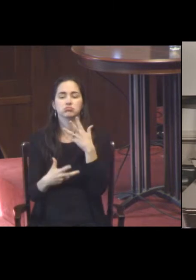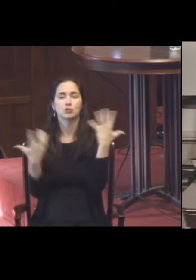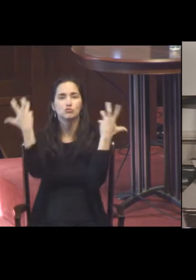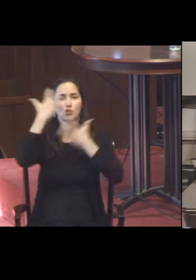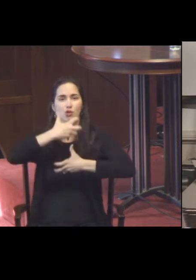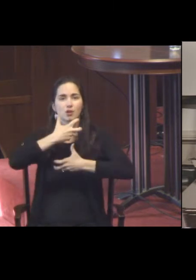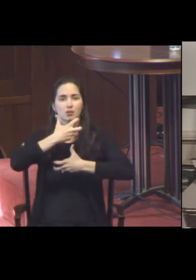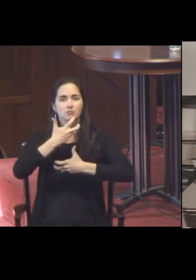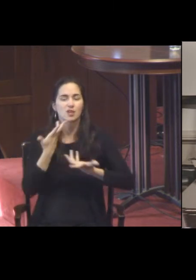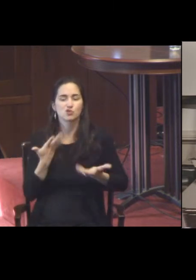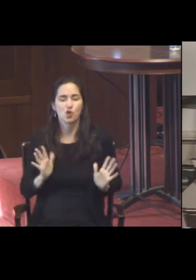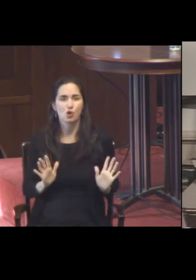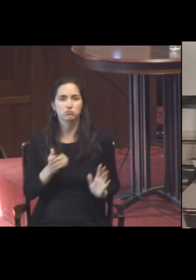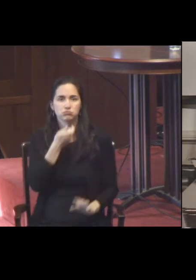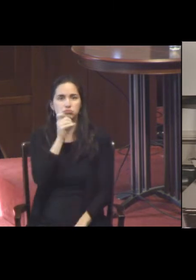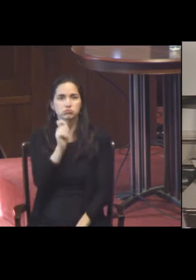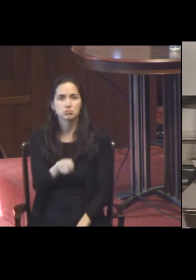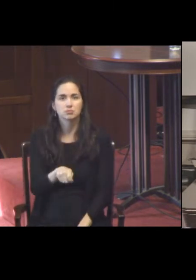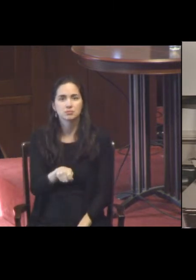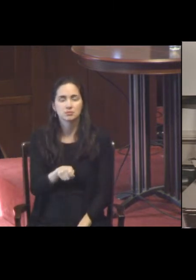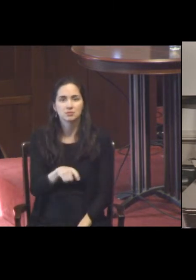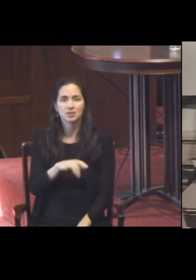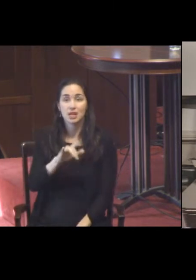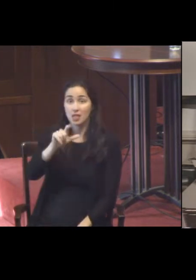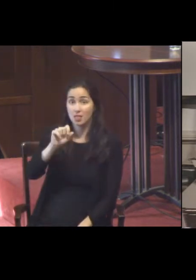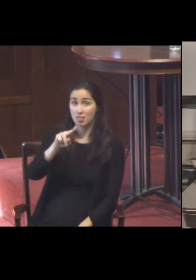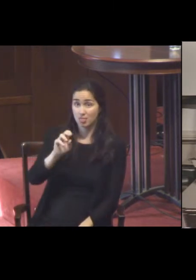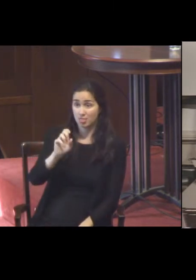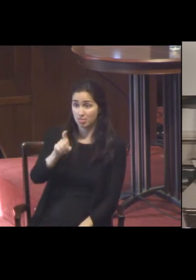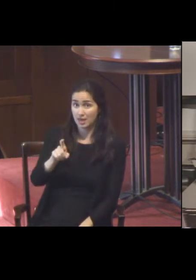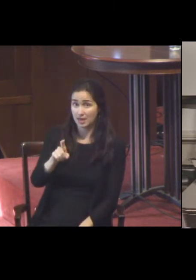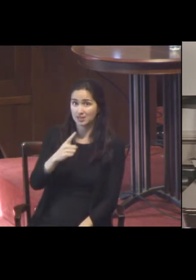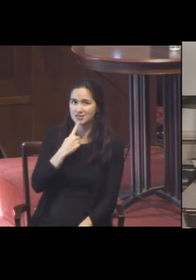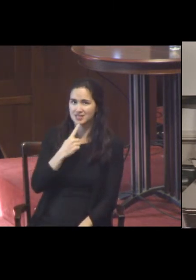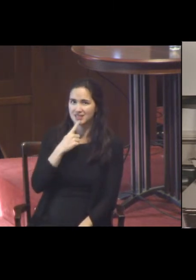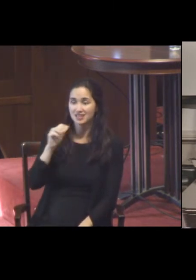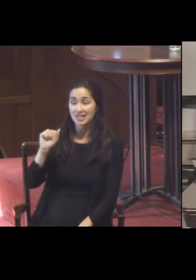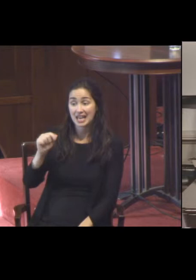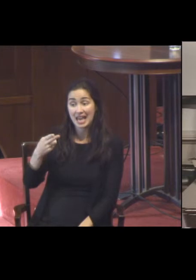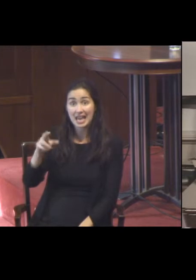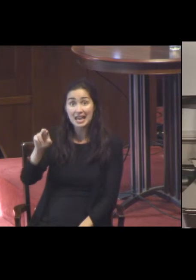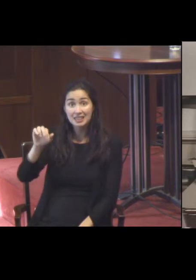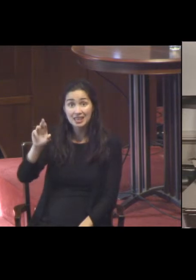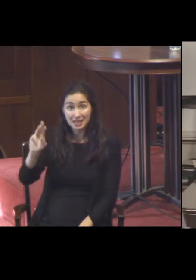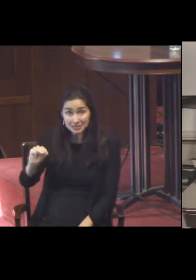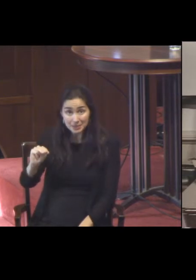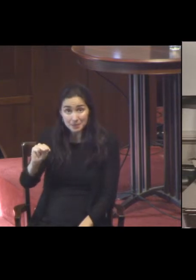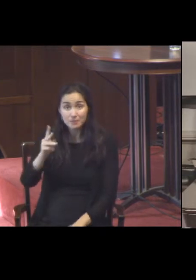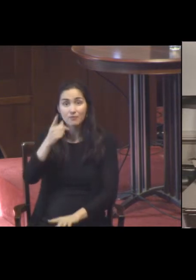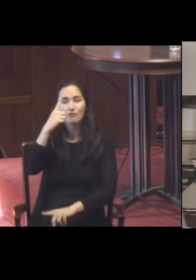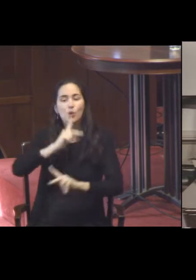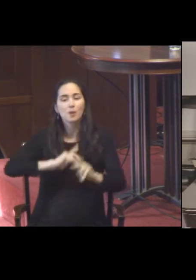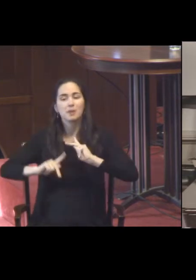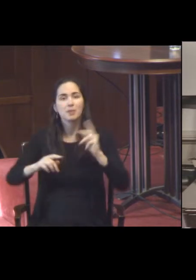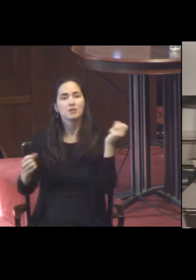John Lennox replied, atheism is a fairy tale for those afraid of the light, which